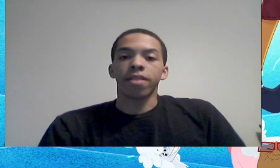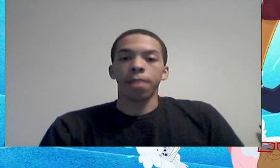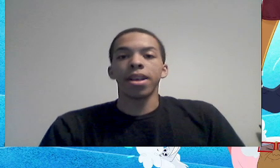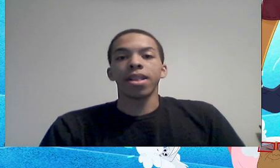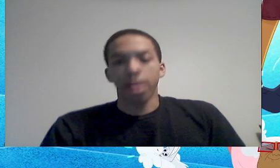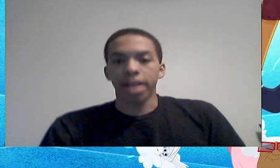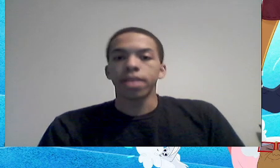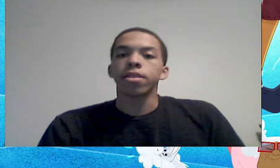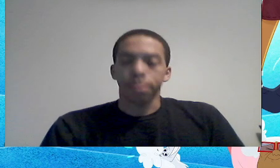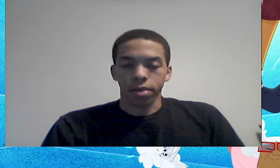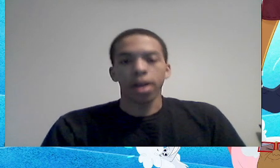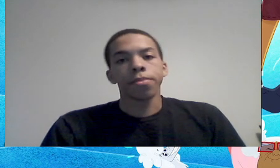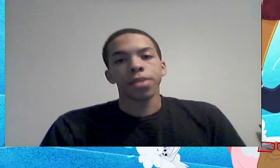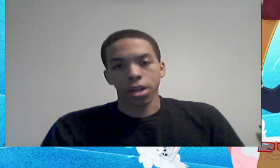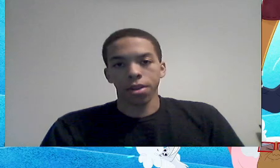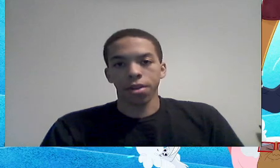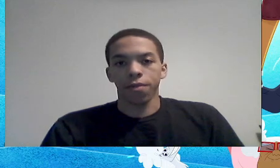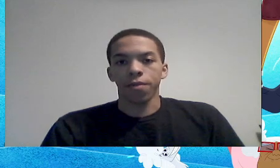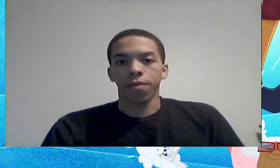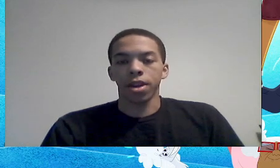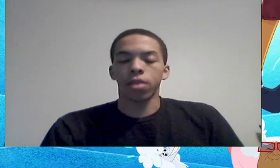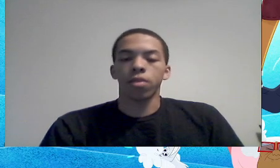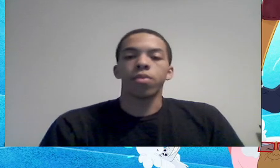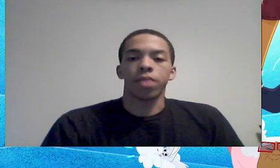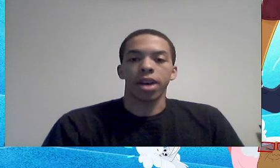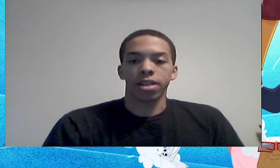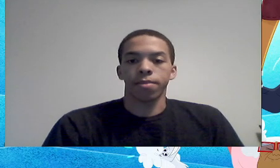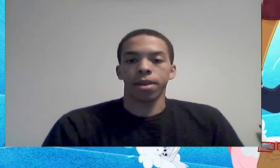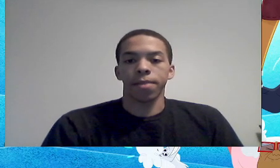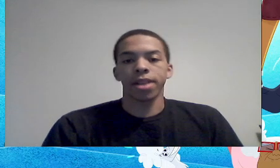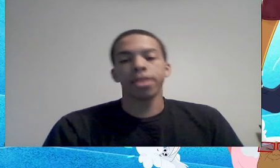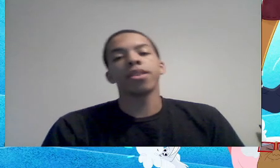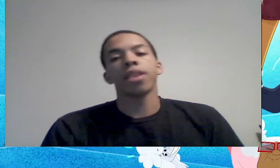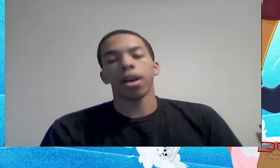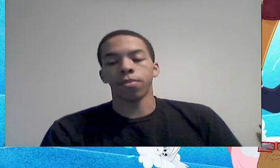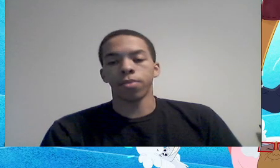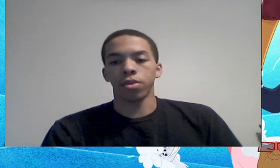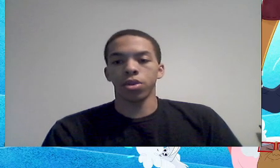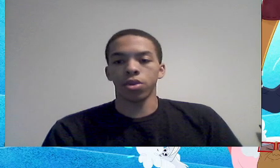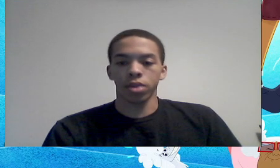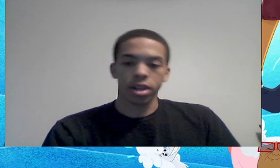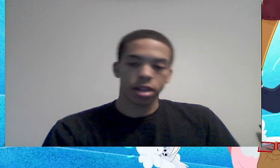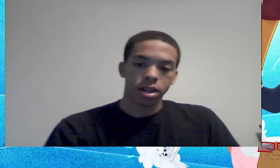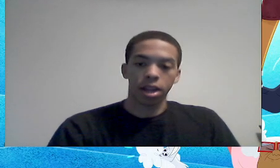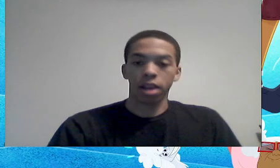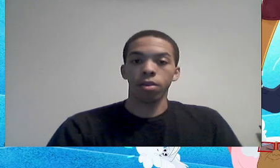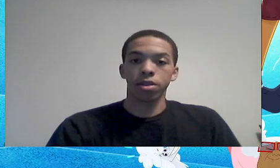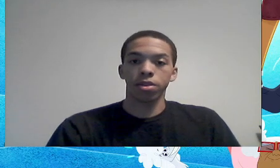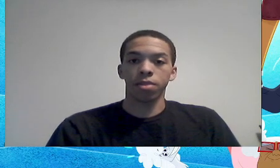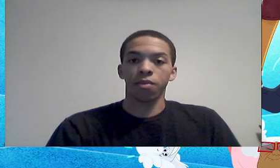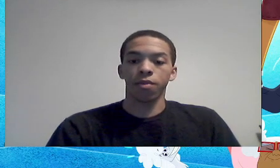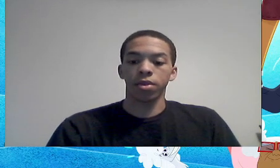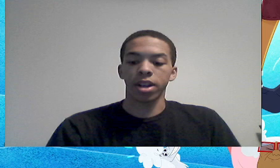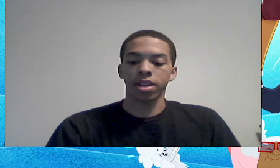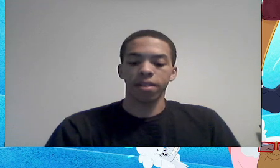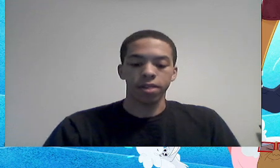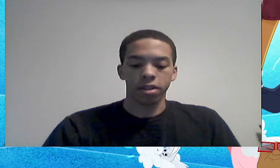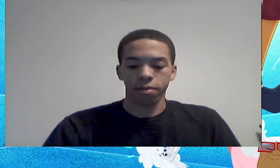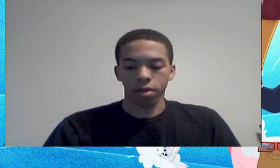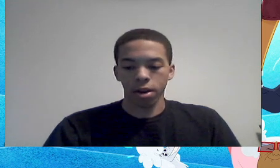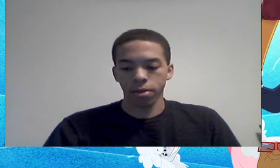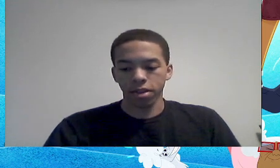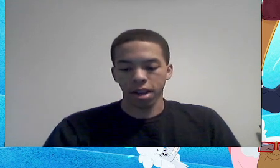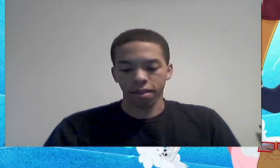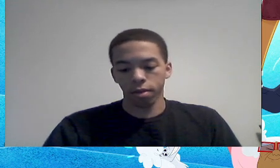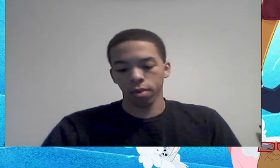please comment, like, subscribe, share this video, react to my madness. I hope you enjoy it. Thank you all so much for 97